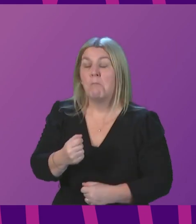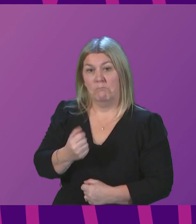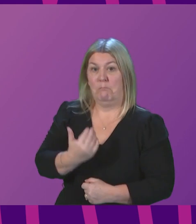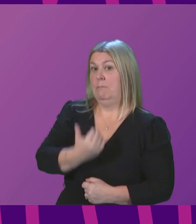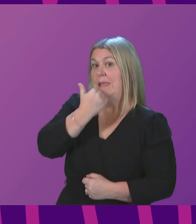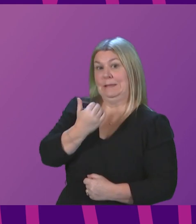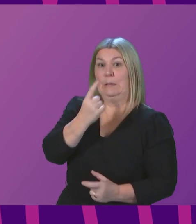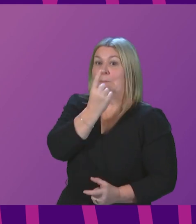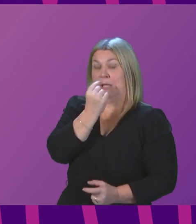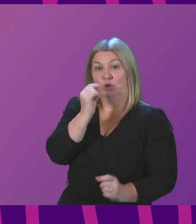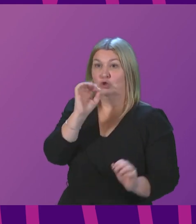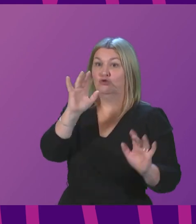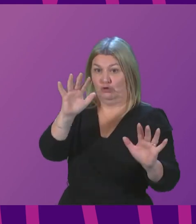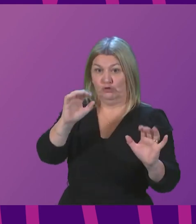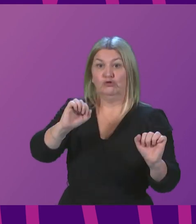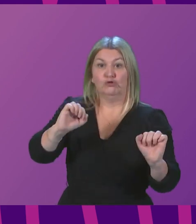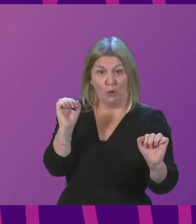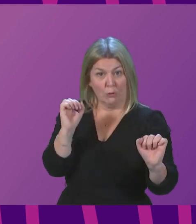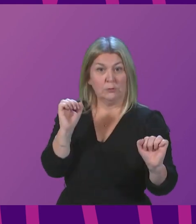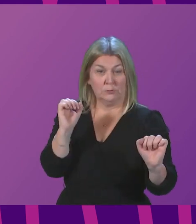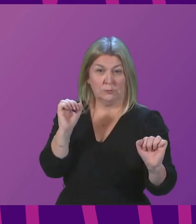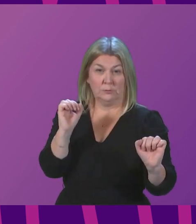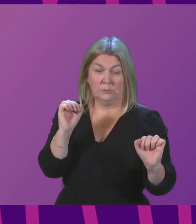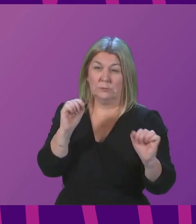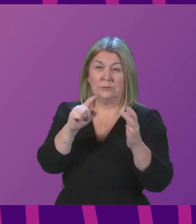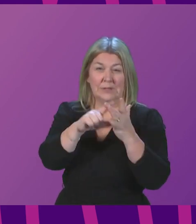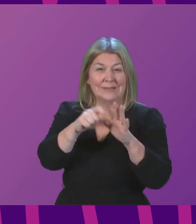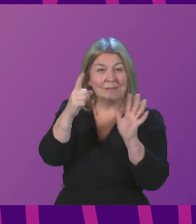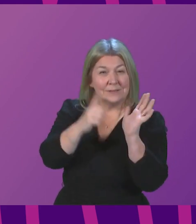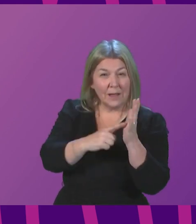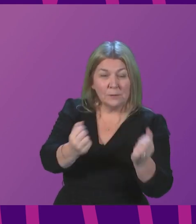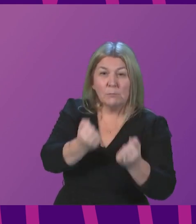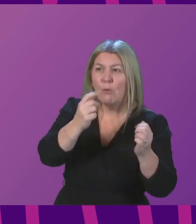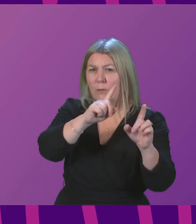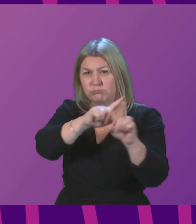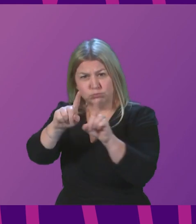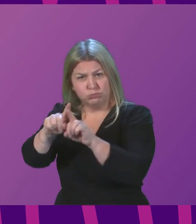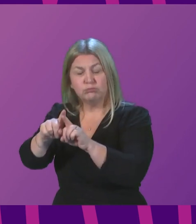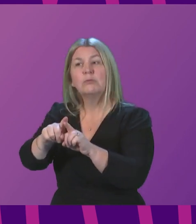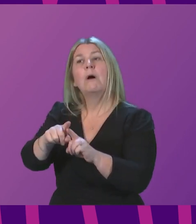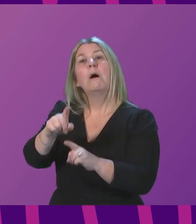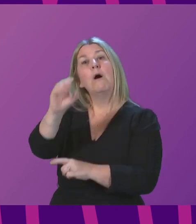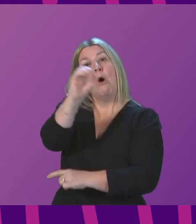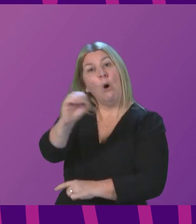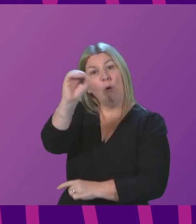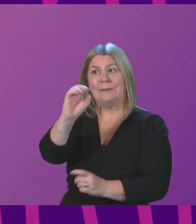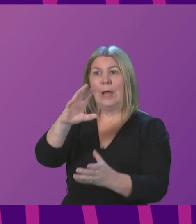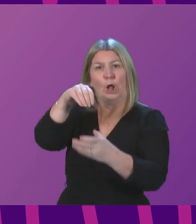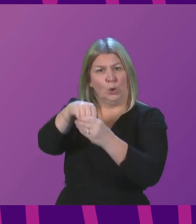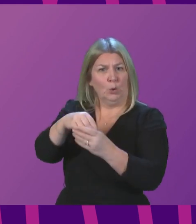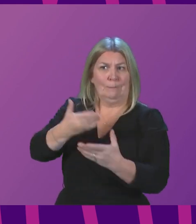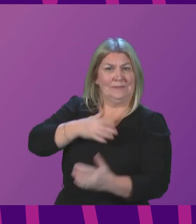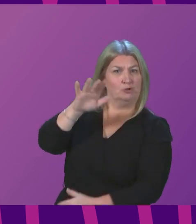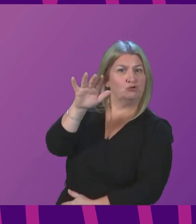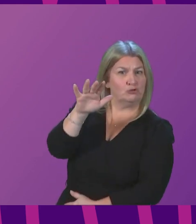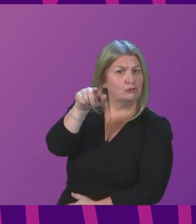This includes tidal power, and I'm pleased the Island Centre for Net Zero based in Orkney is included as a national development in